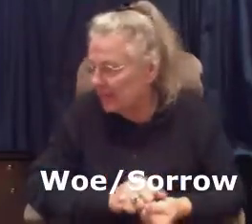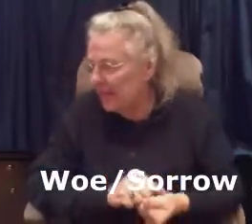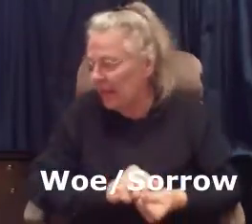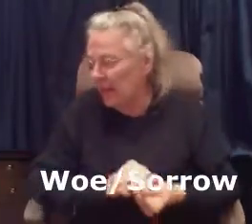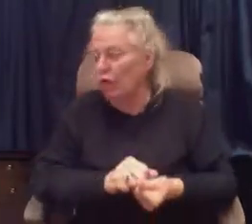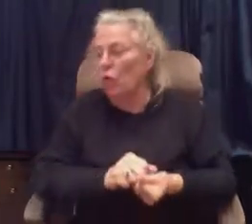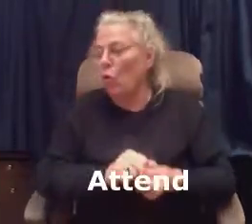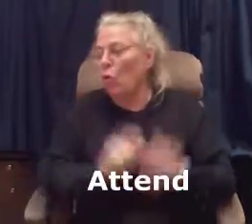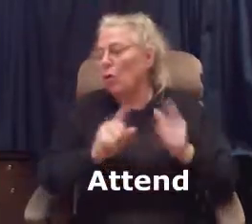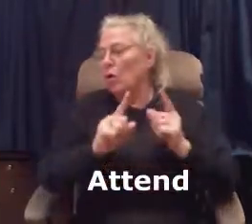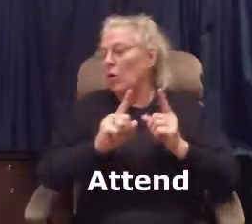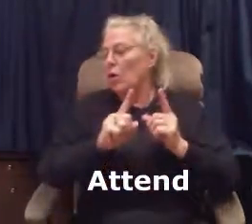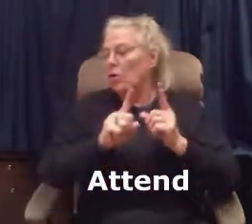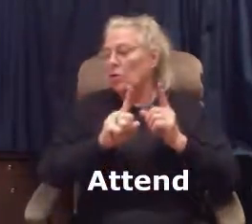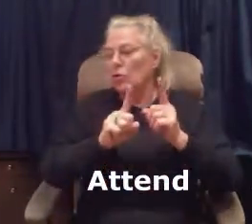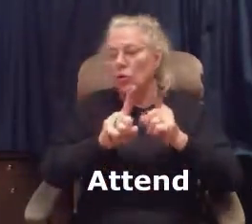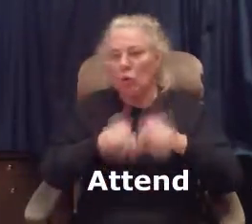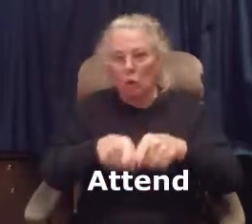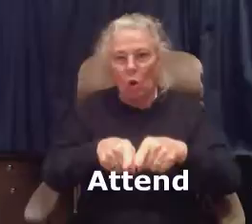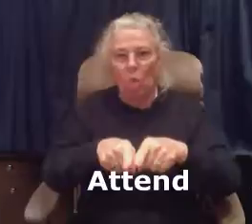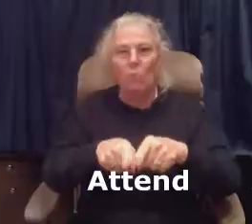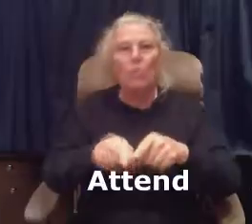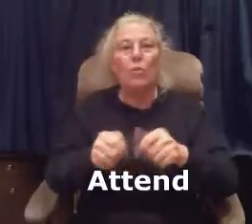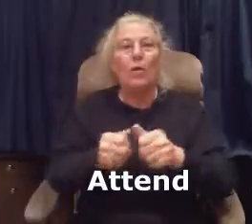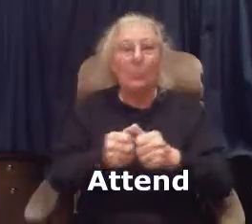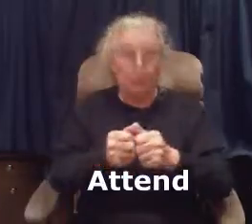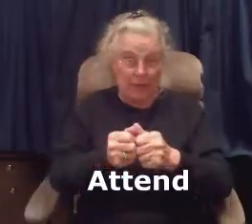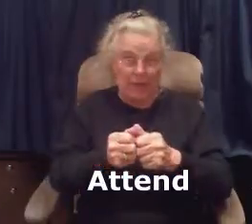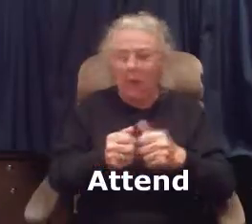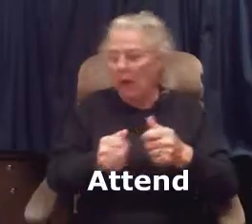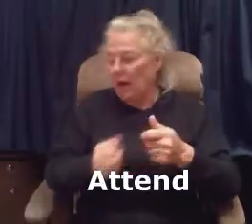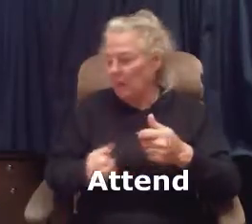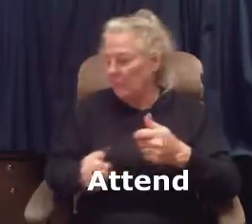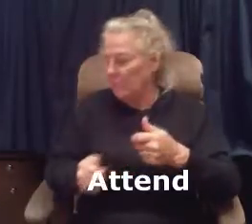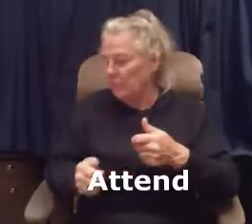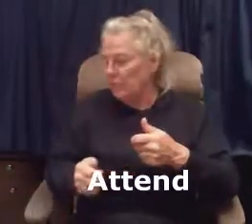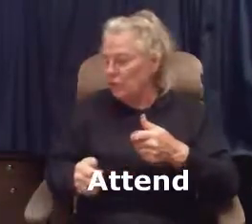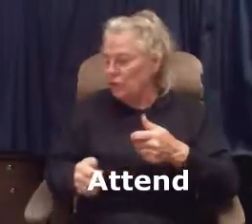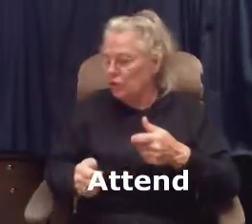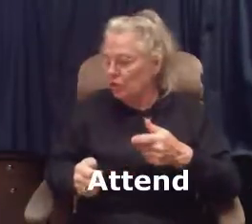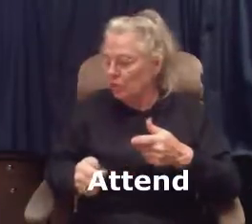Attend or go with me. should